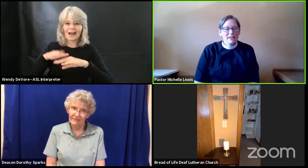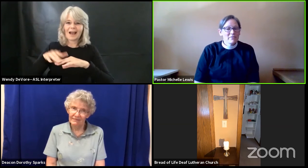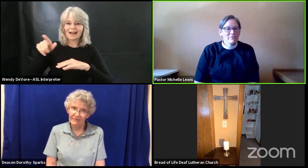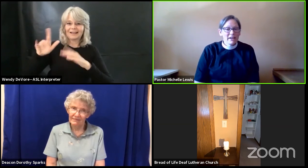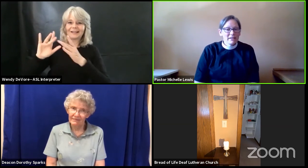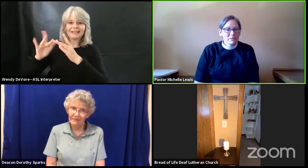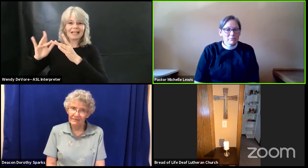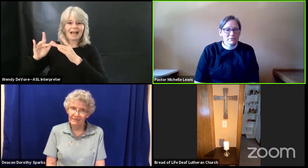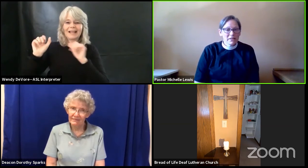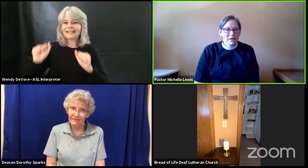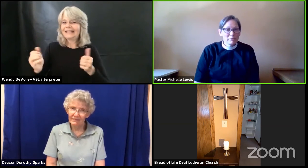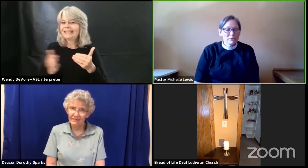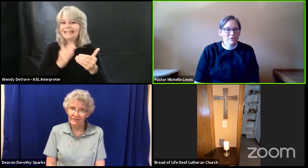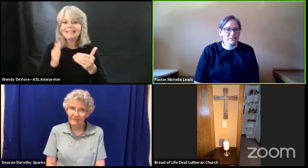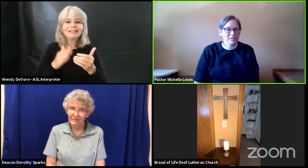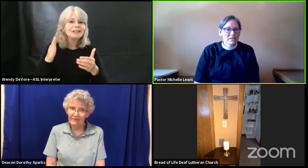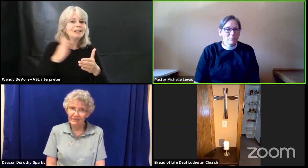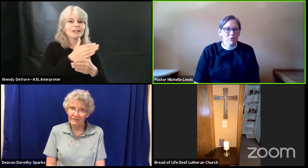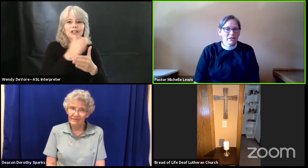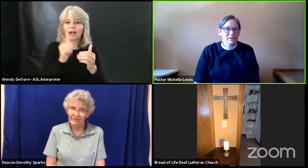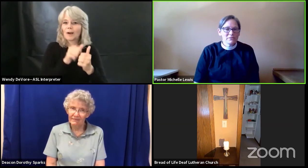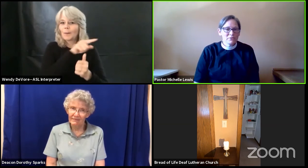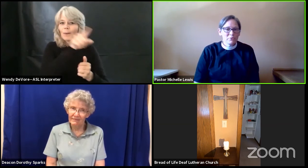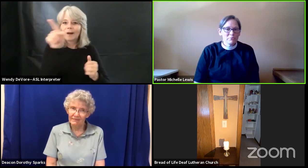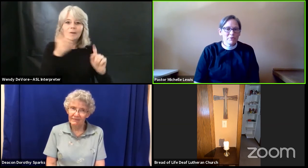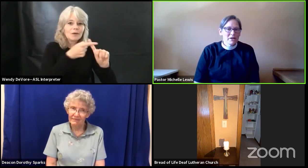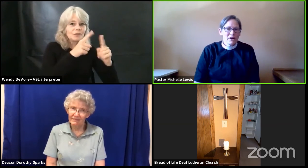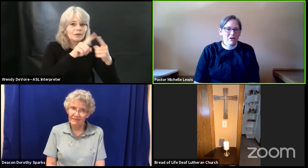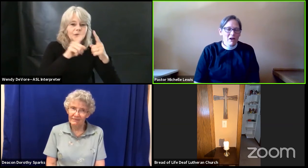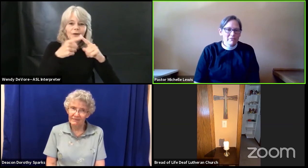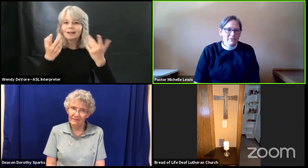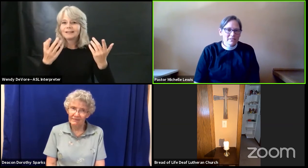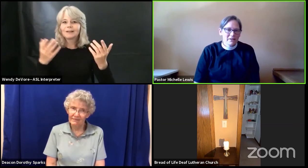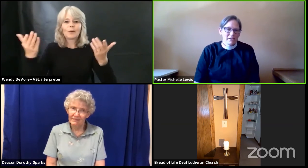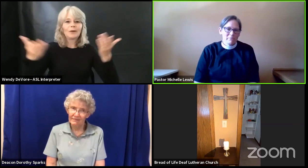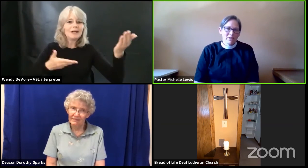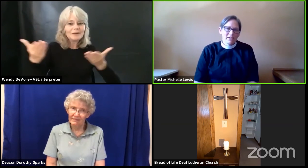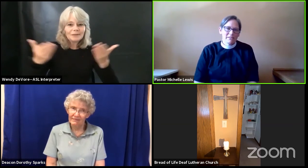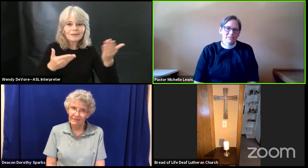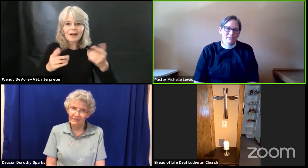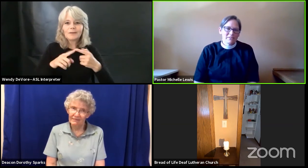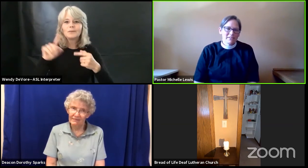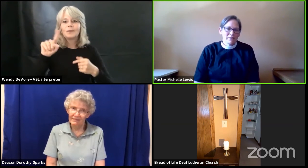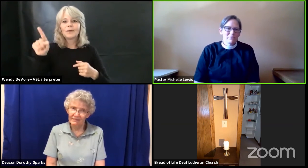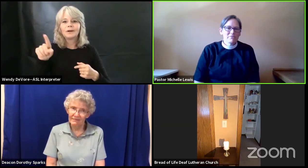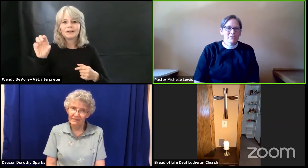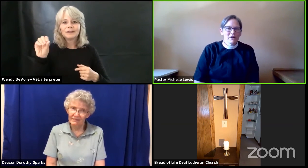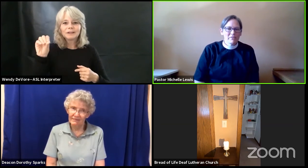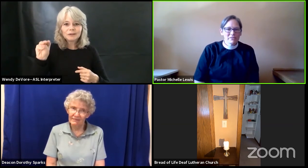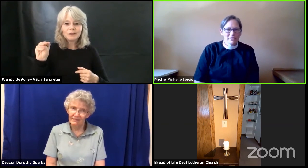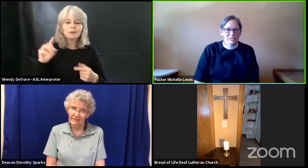invite people to come to our sunday morning zoom coffee time and time for conversation